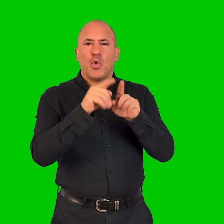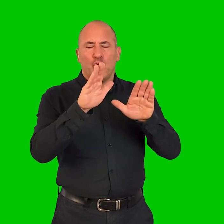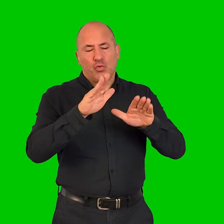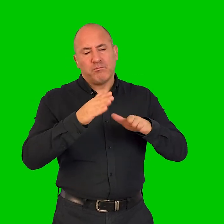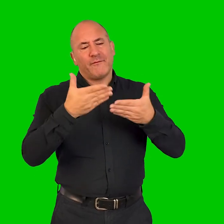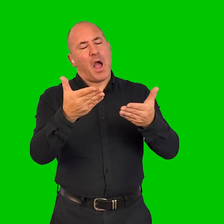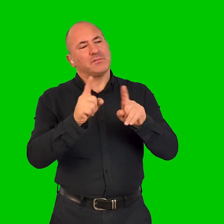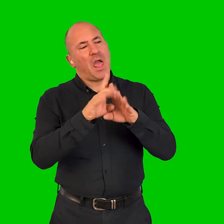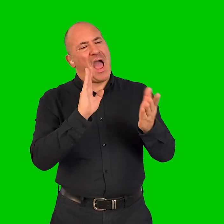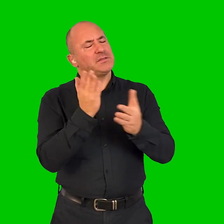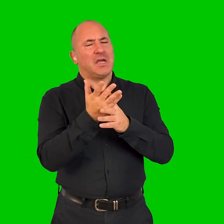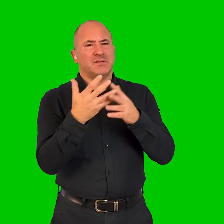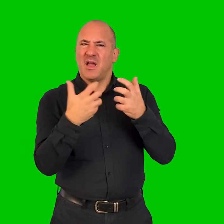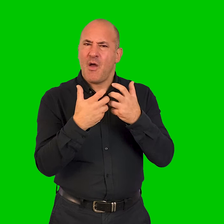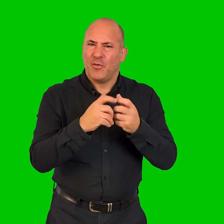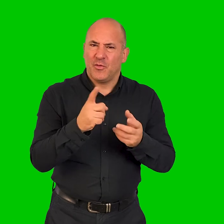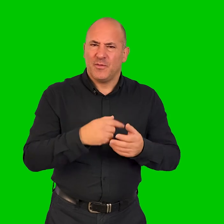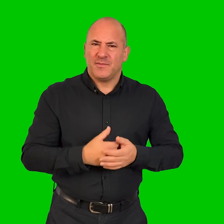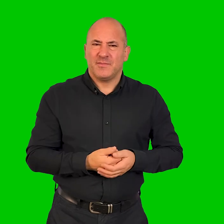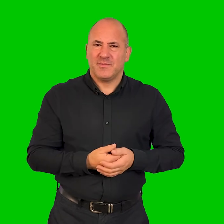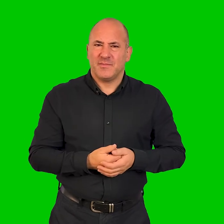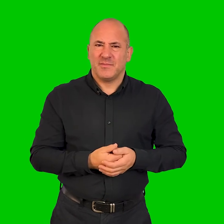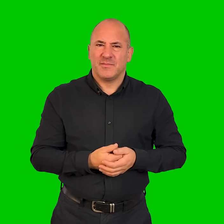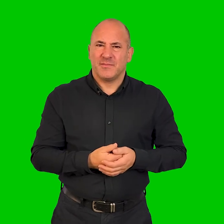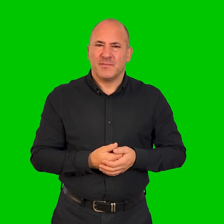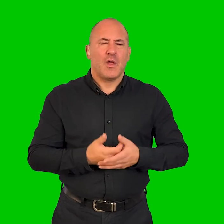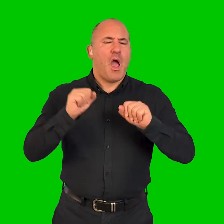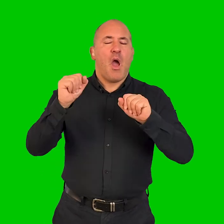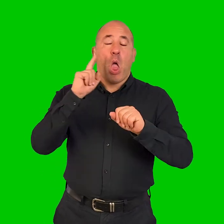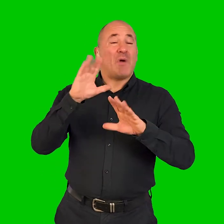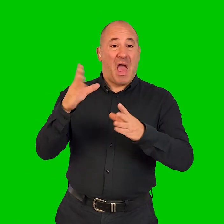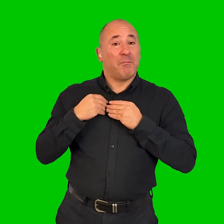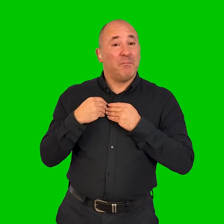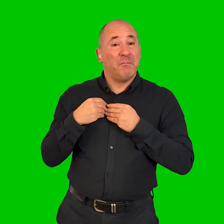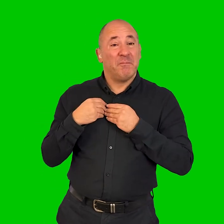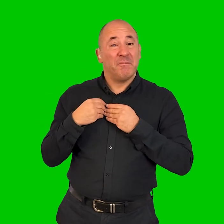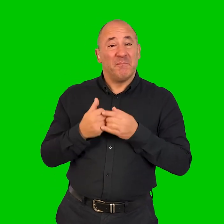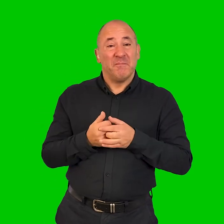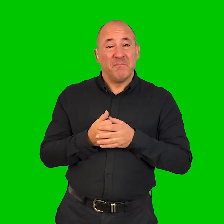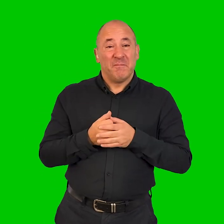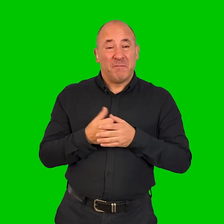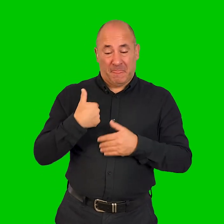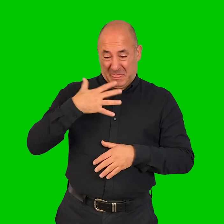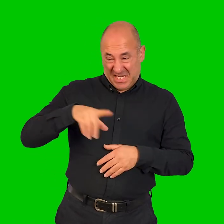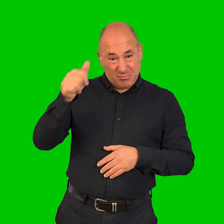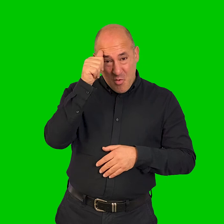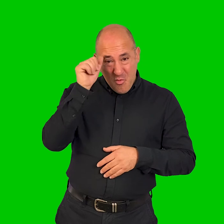you as an artist and what you can provide in terms of access? They always help me, they know what I need